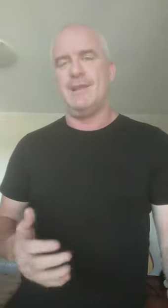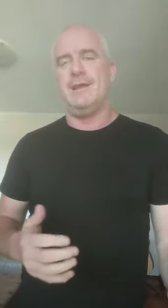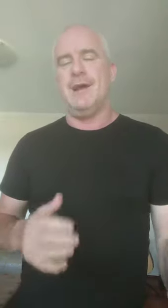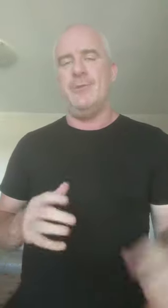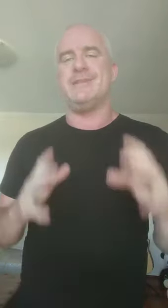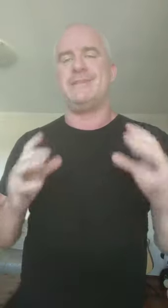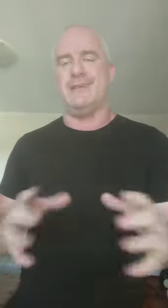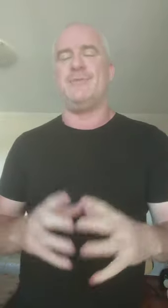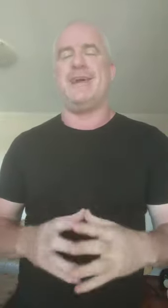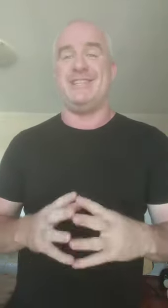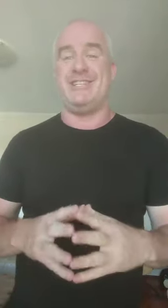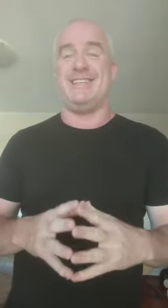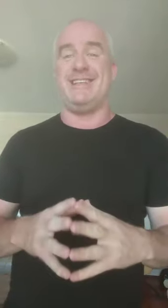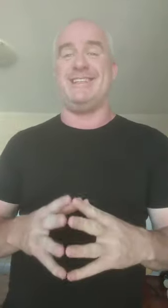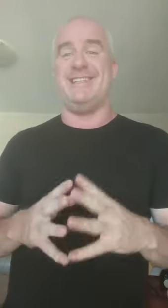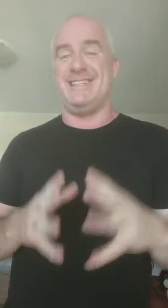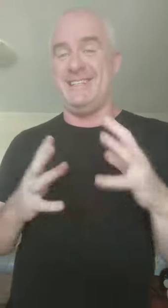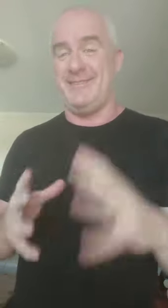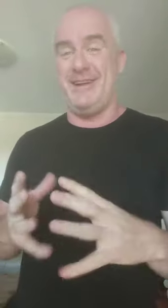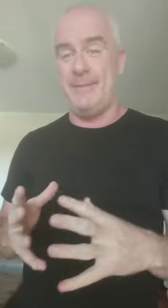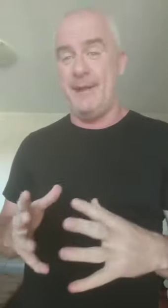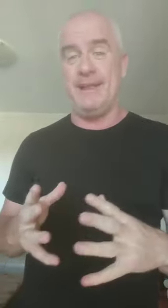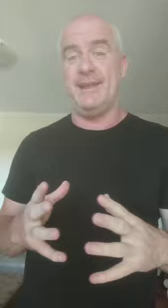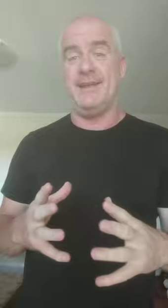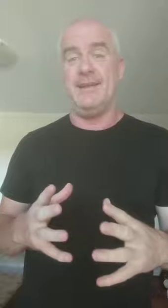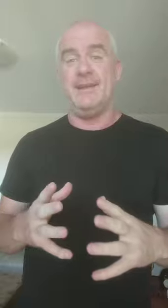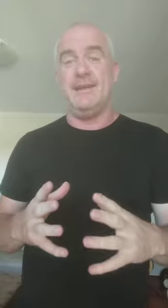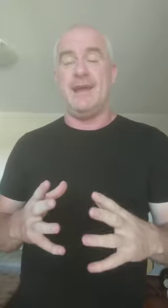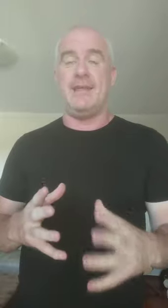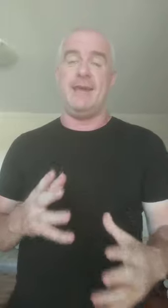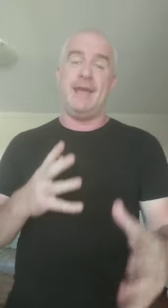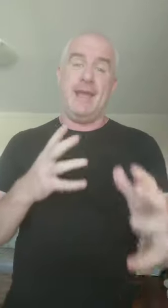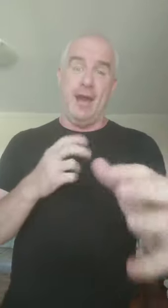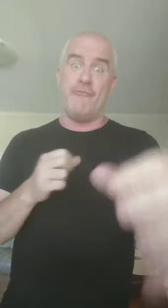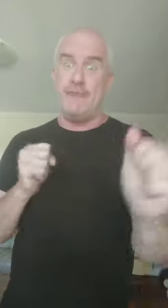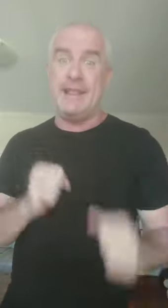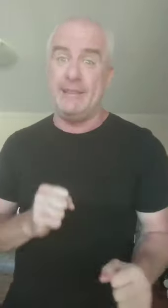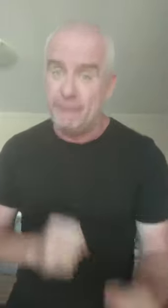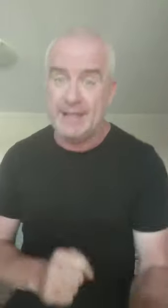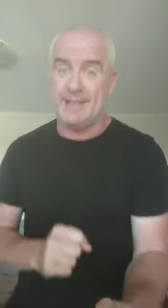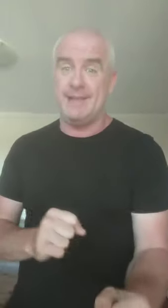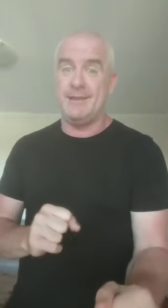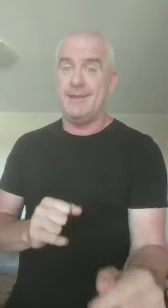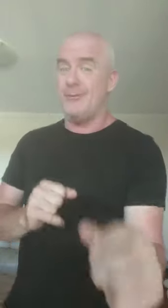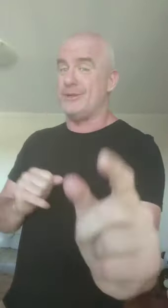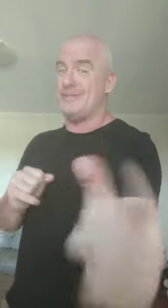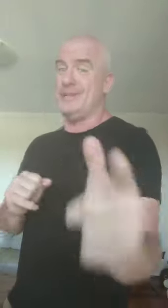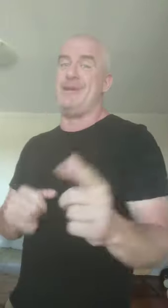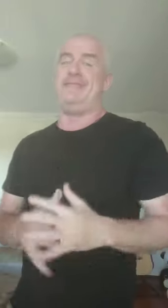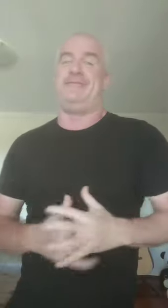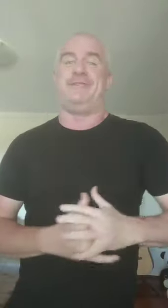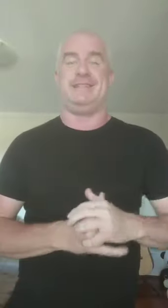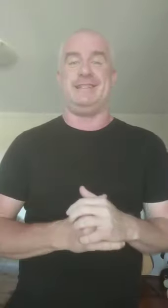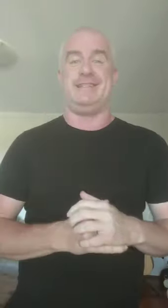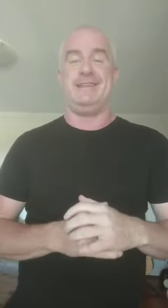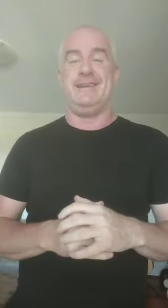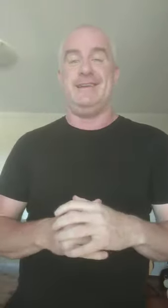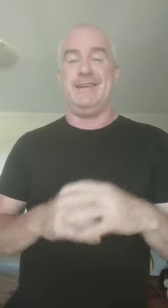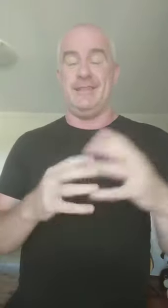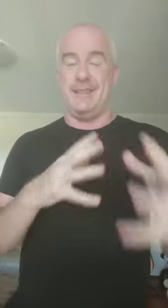I want to celebrate the shit that's different about me. And that, and I really, really, want to celebrate the difference that's, the